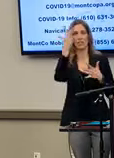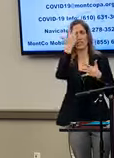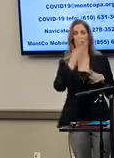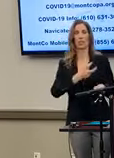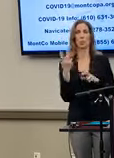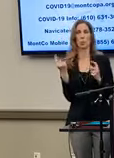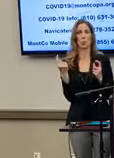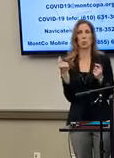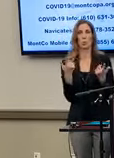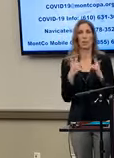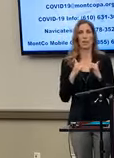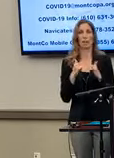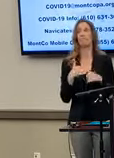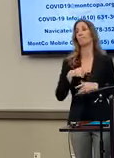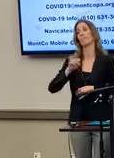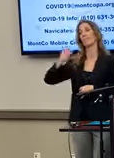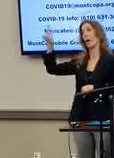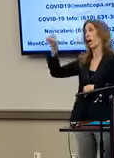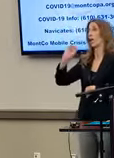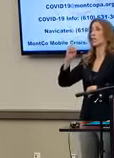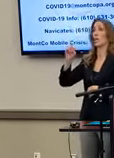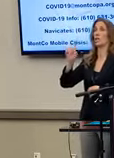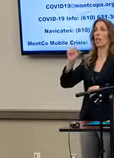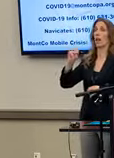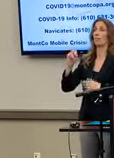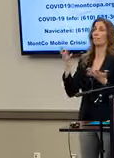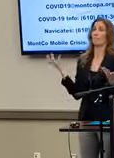when they're in a campsite? You need to talk to Exelon about that.